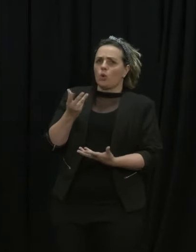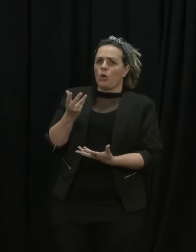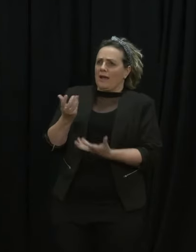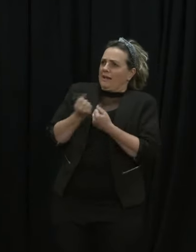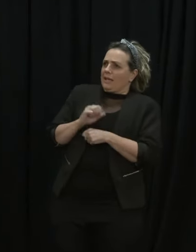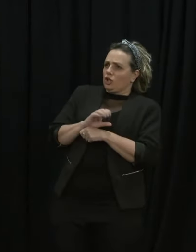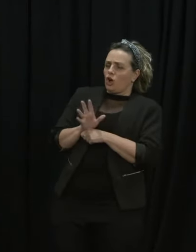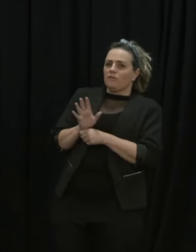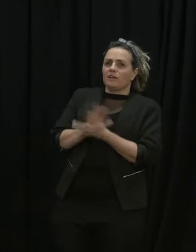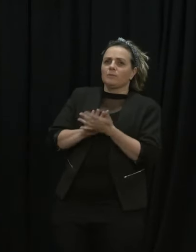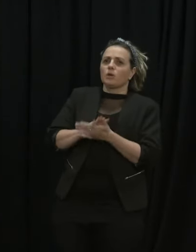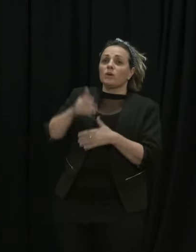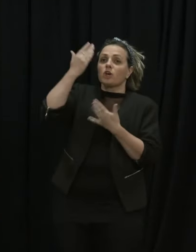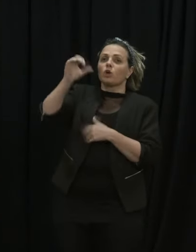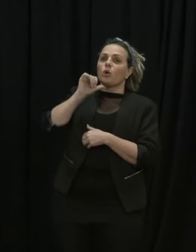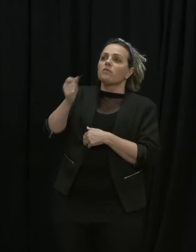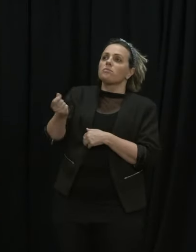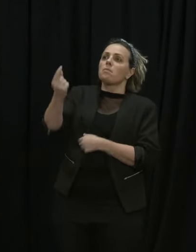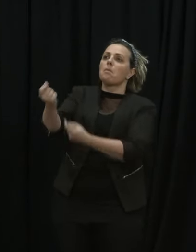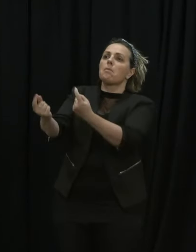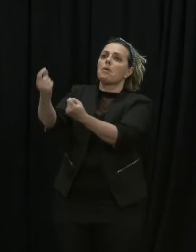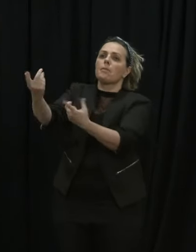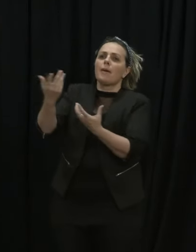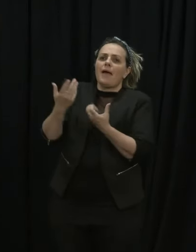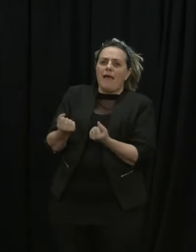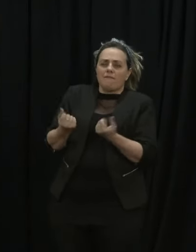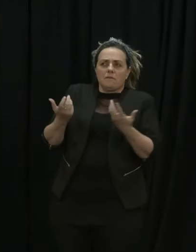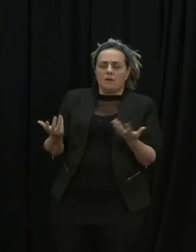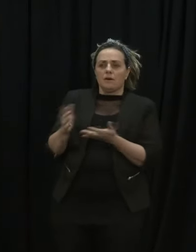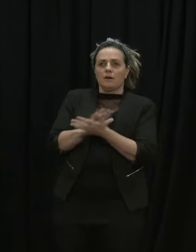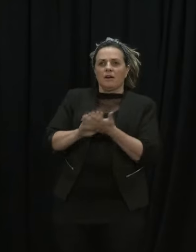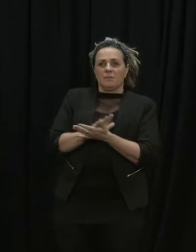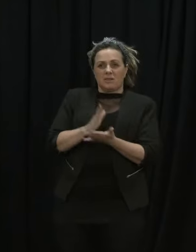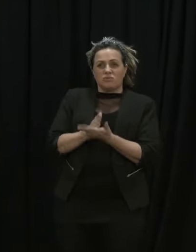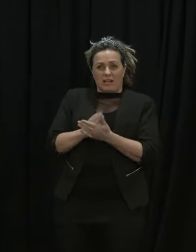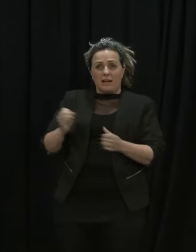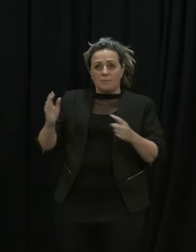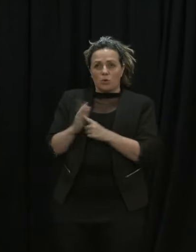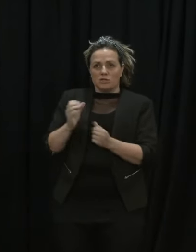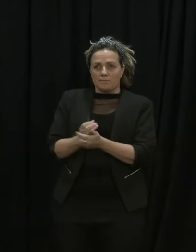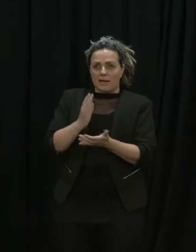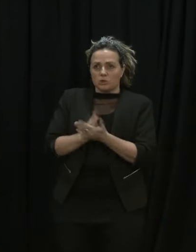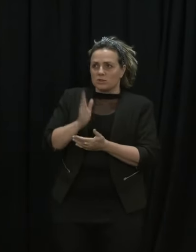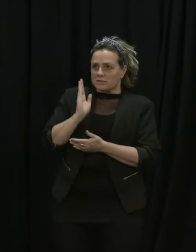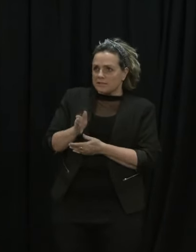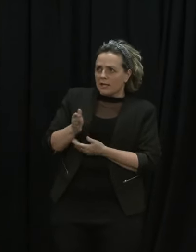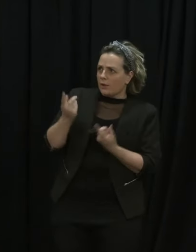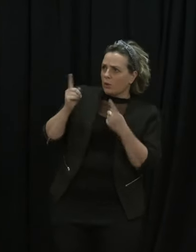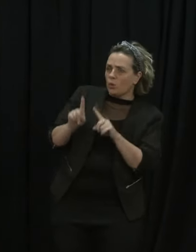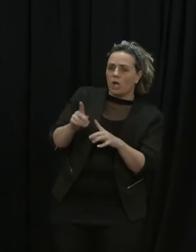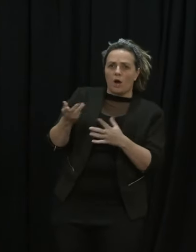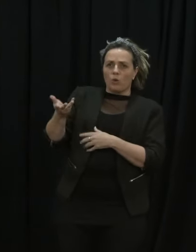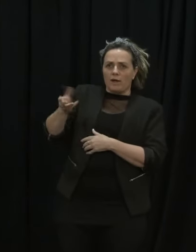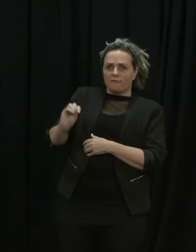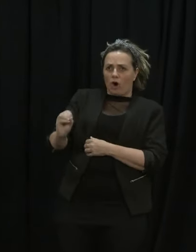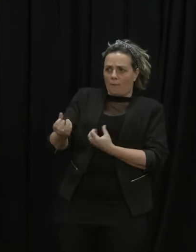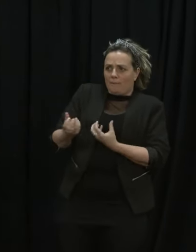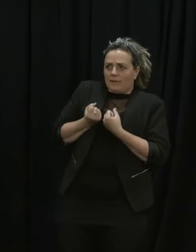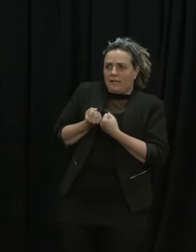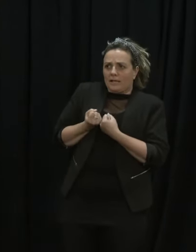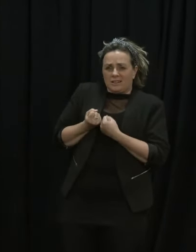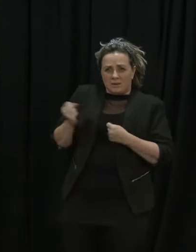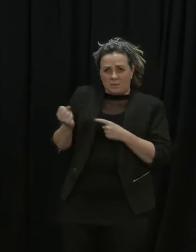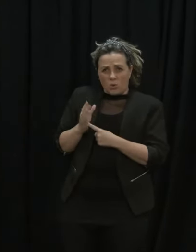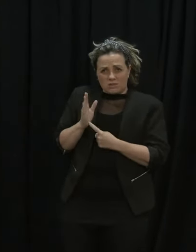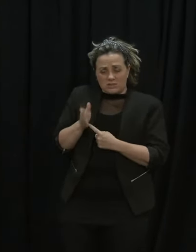undetected chain of transmission. So isn't that step just as important as finding ongoing transmission from one